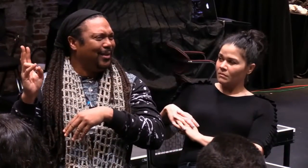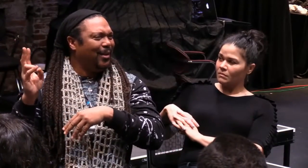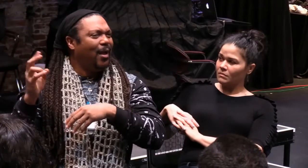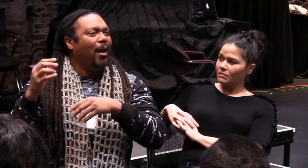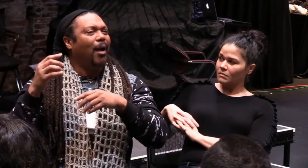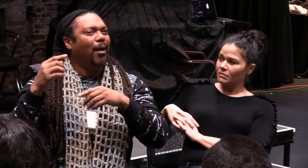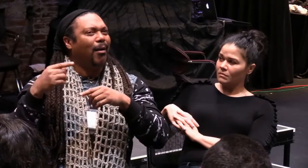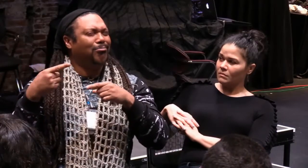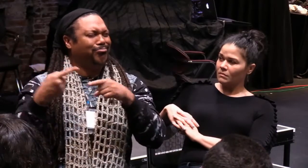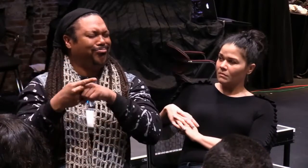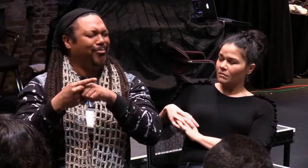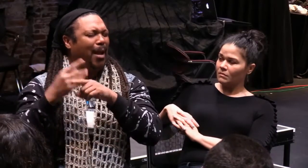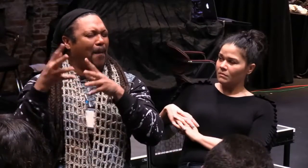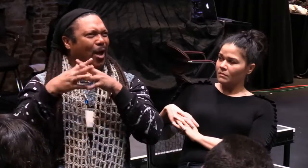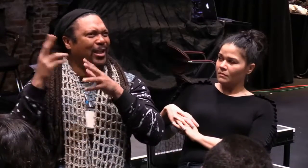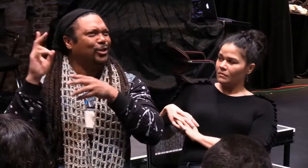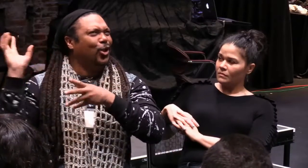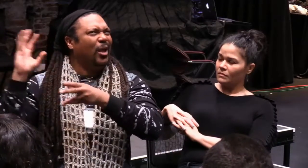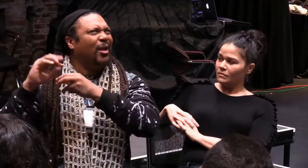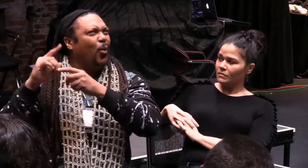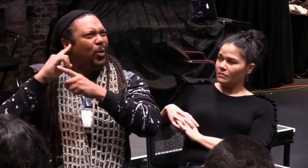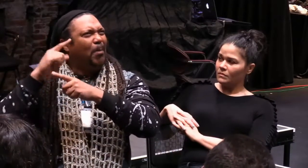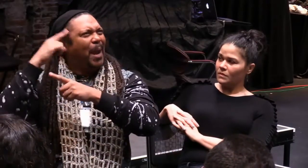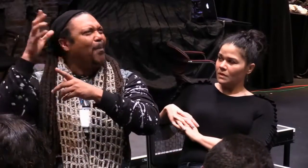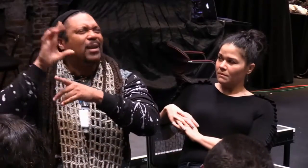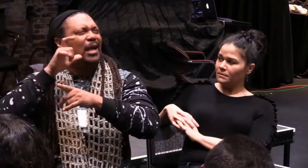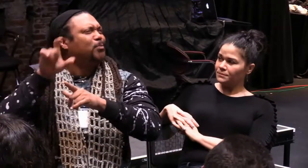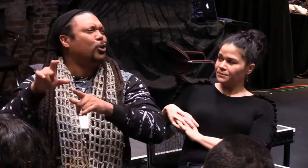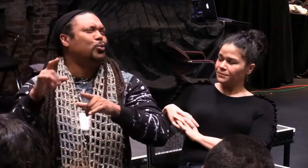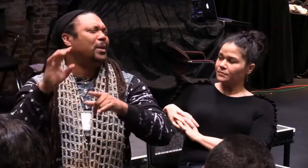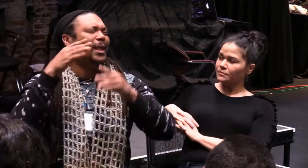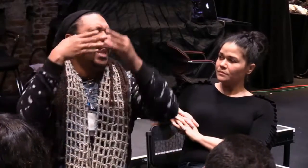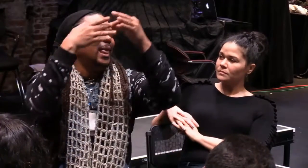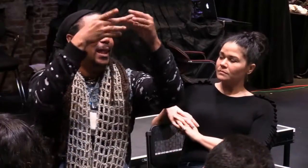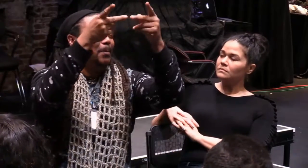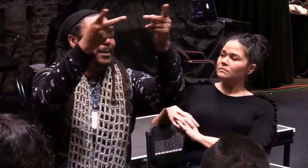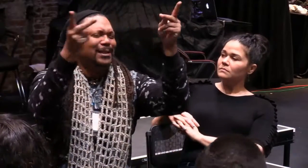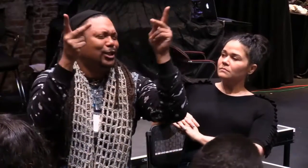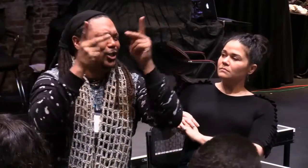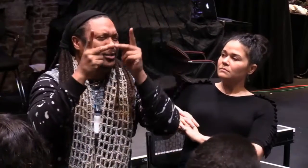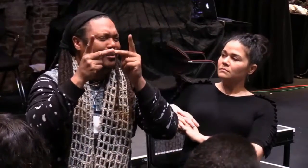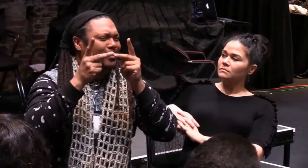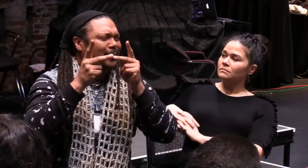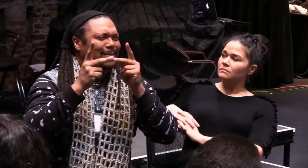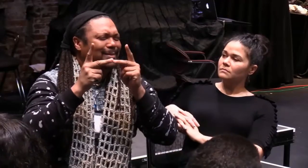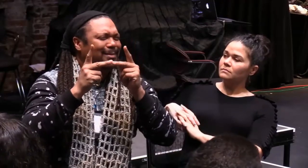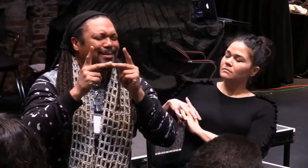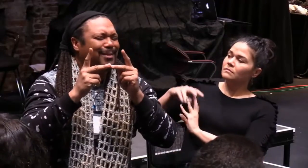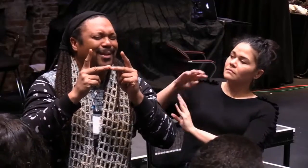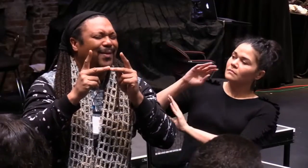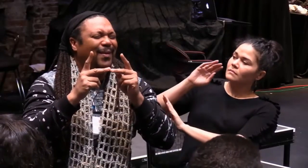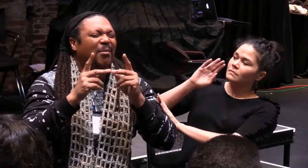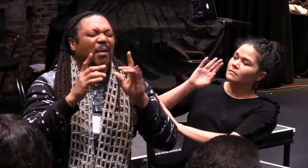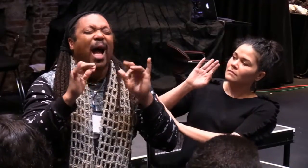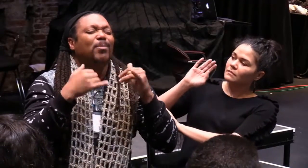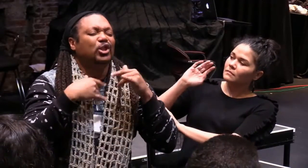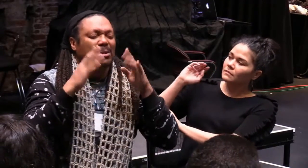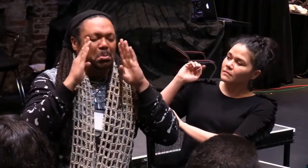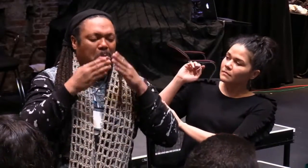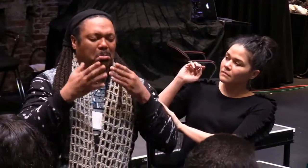Do we have to base it in certain constructs of Western history that a black person or a person of that skin